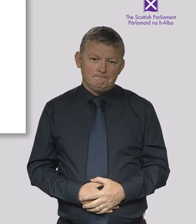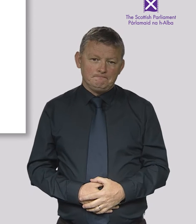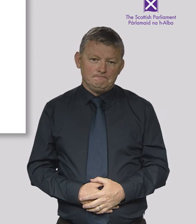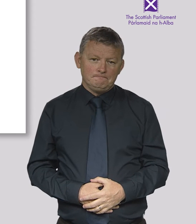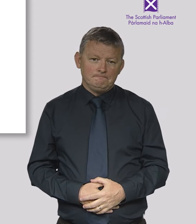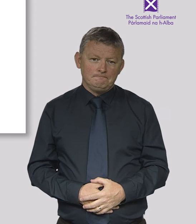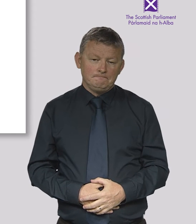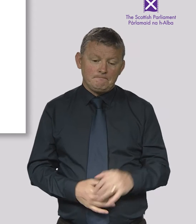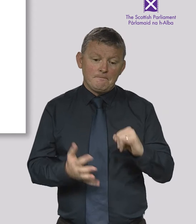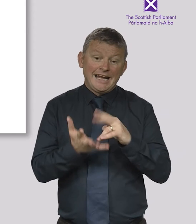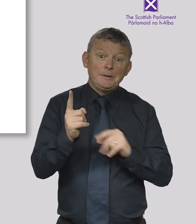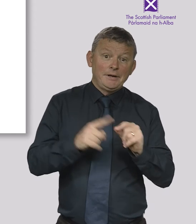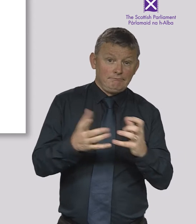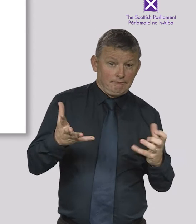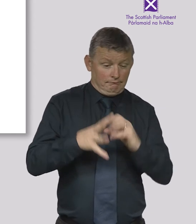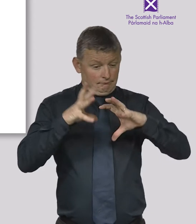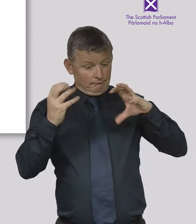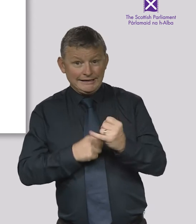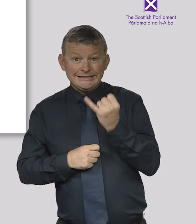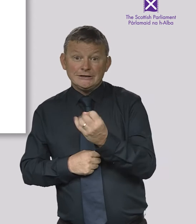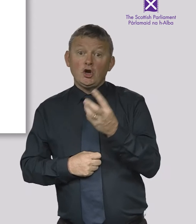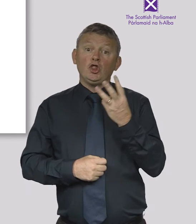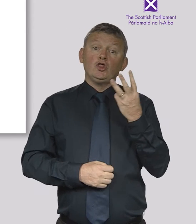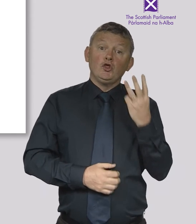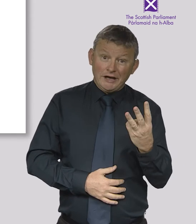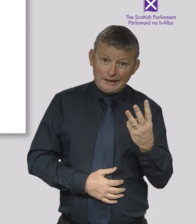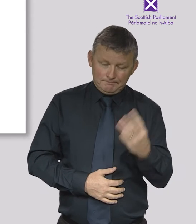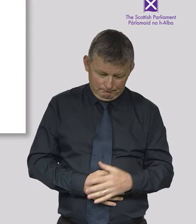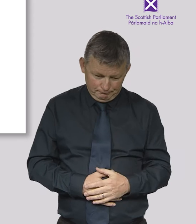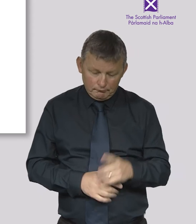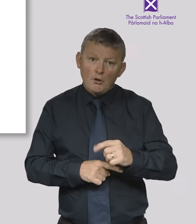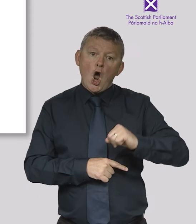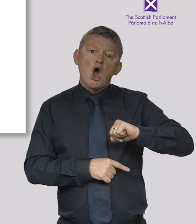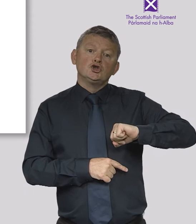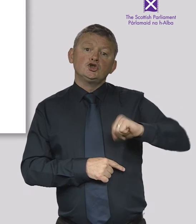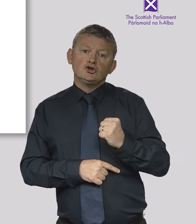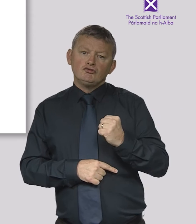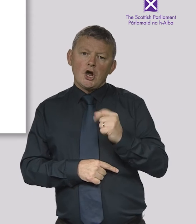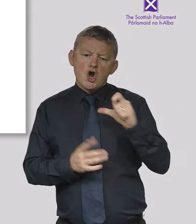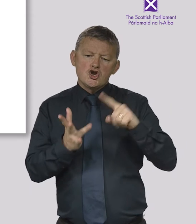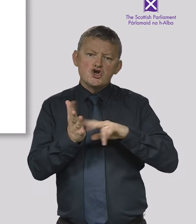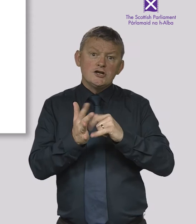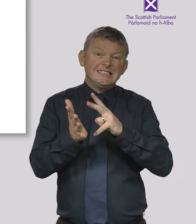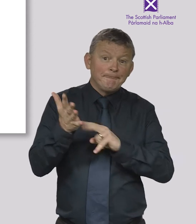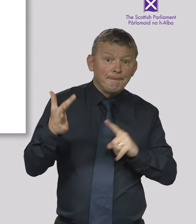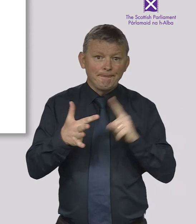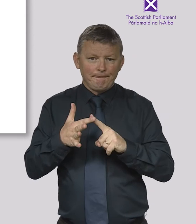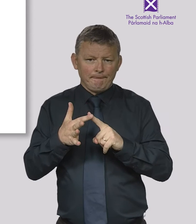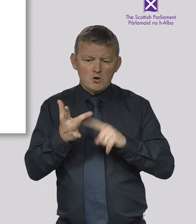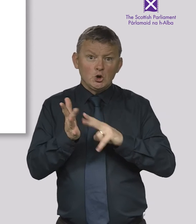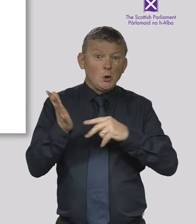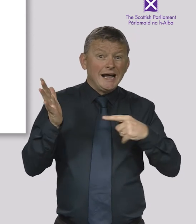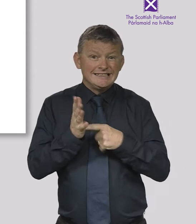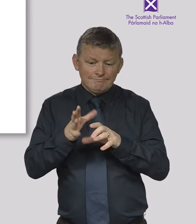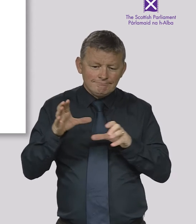The Scottish National Party won 63 seats. The Scottish Conservative and Unionist Party